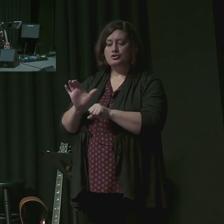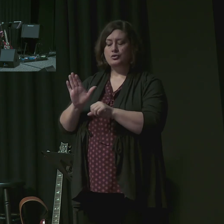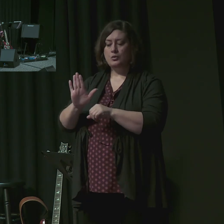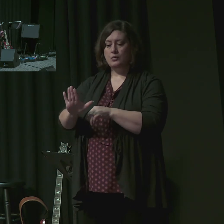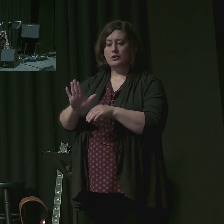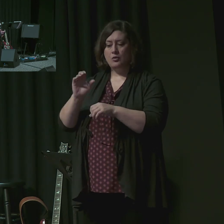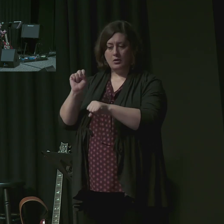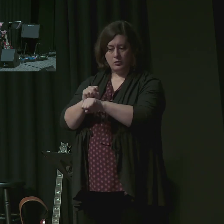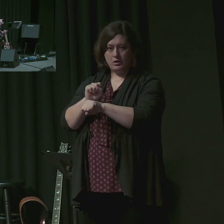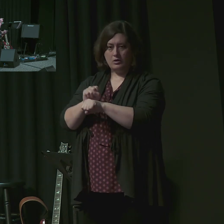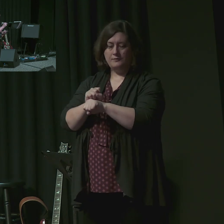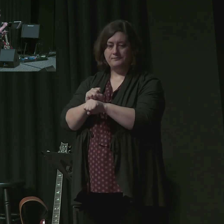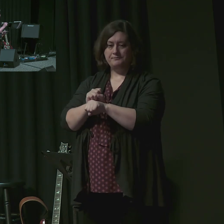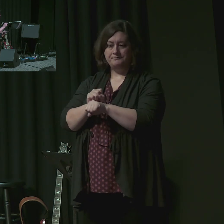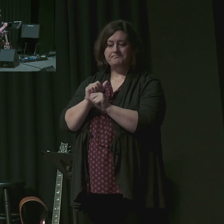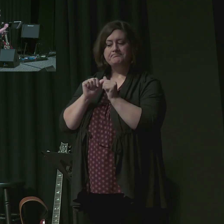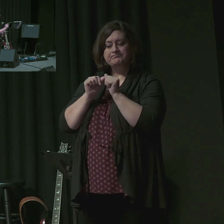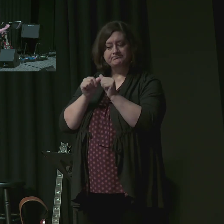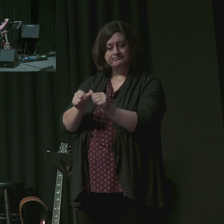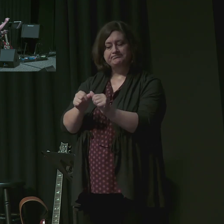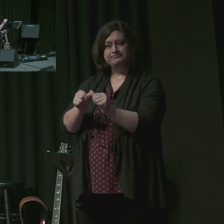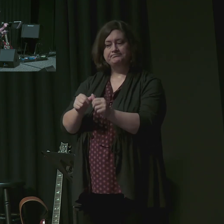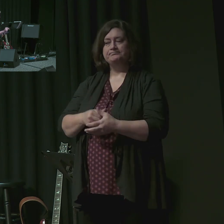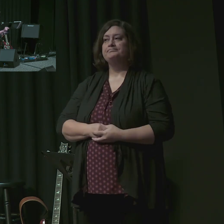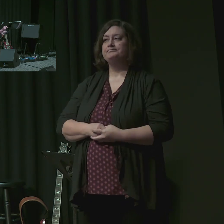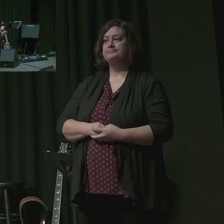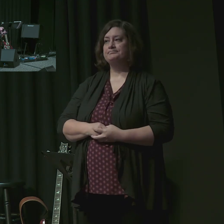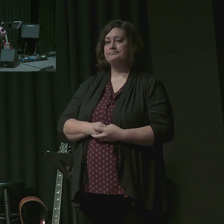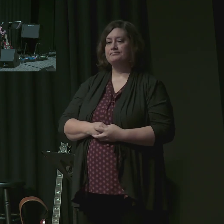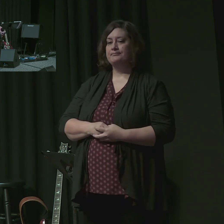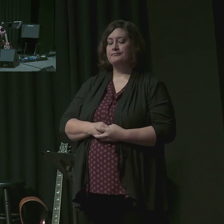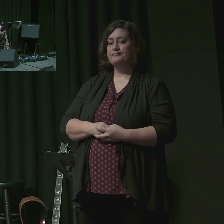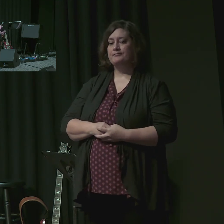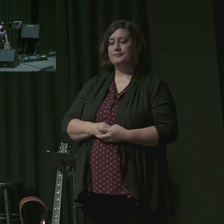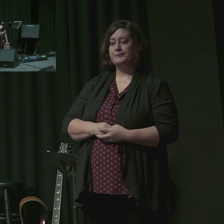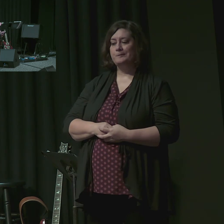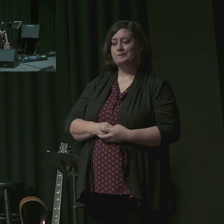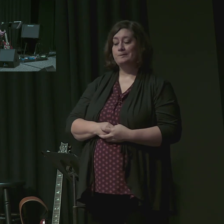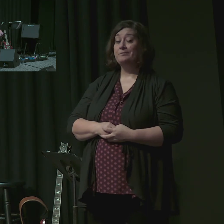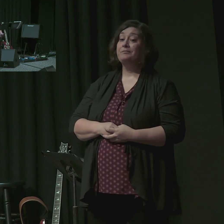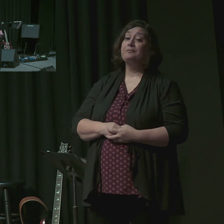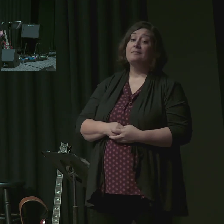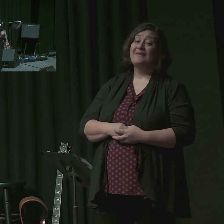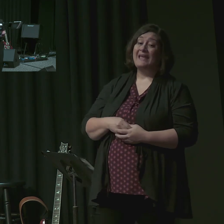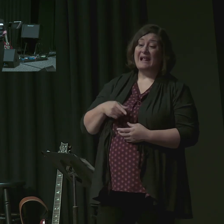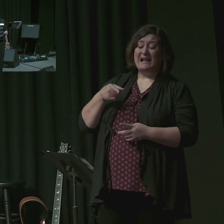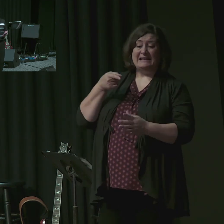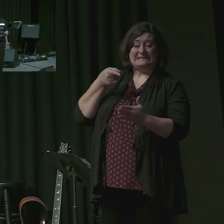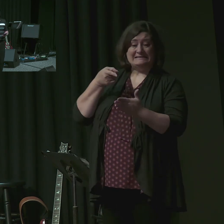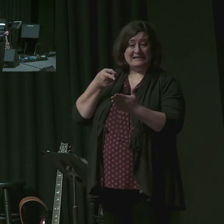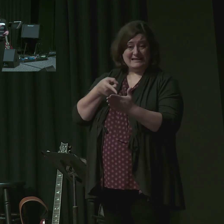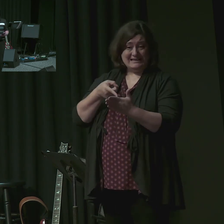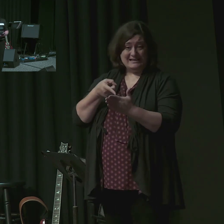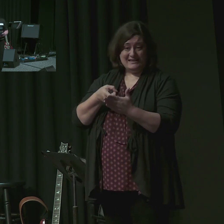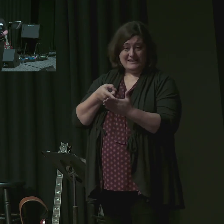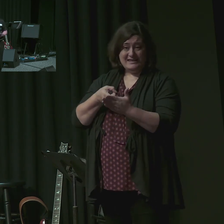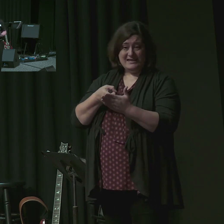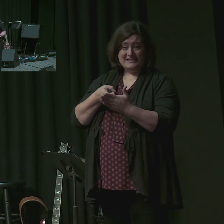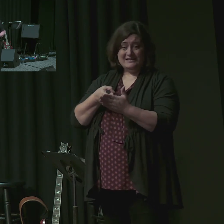Now I want you to notice that this charge to preach the word faithfully in and out